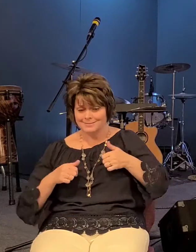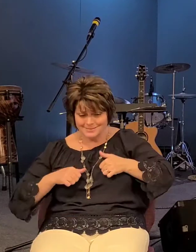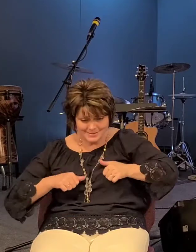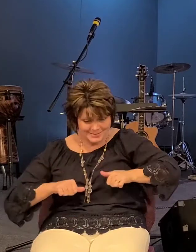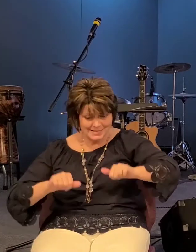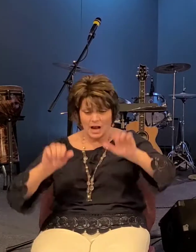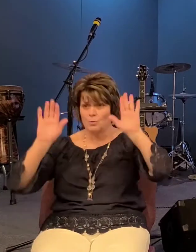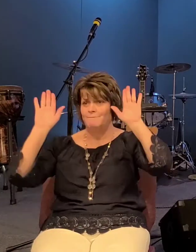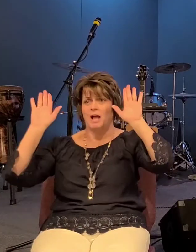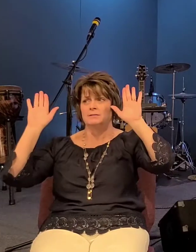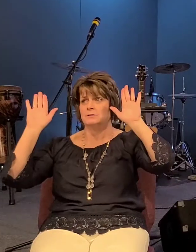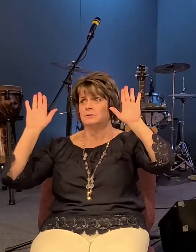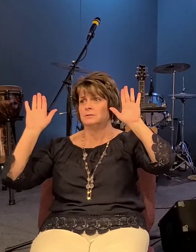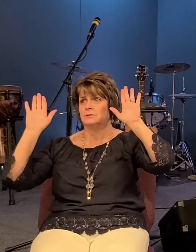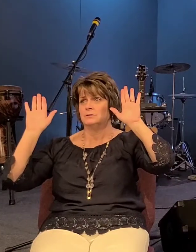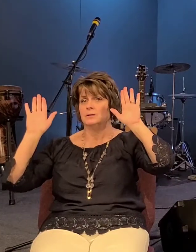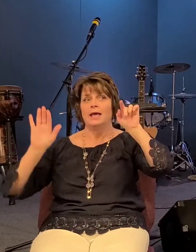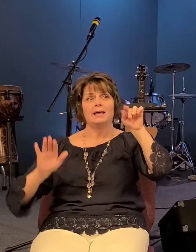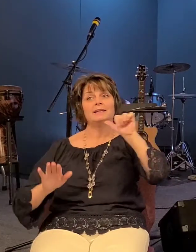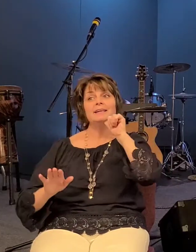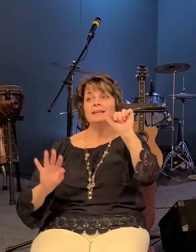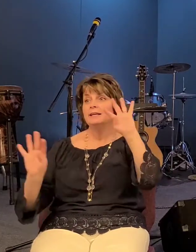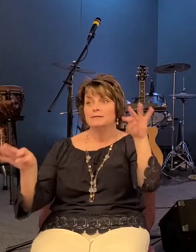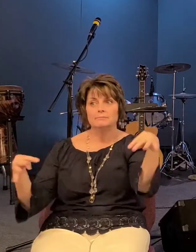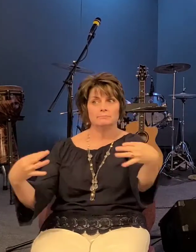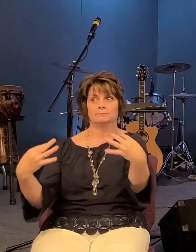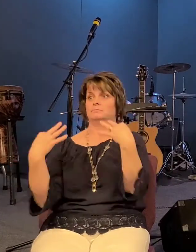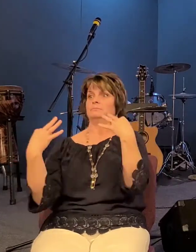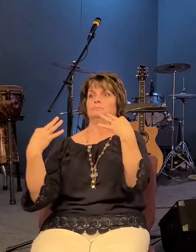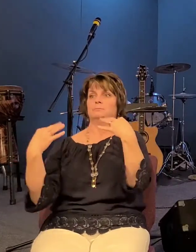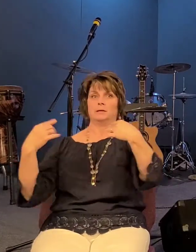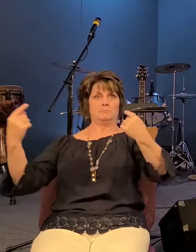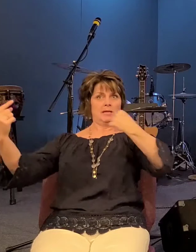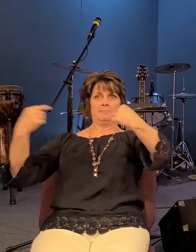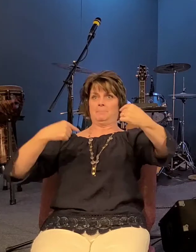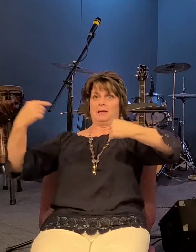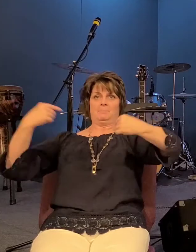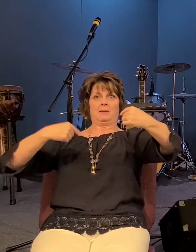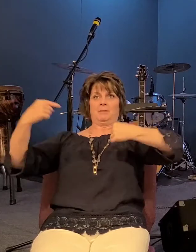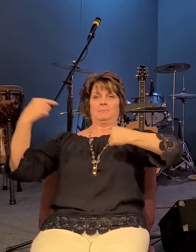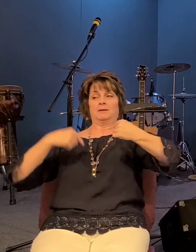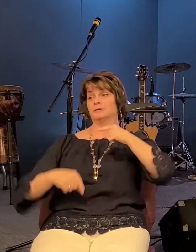and he didn't take the celebrity on himself he chose